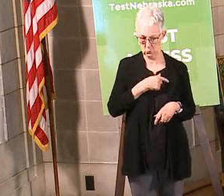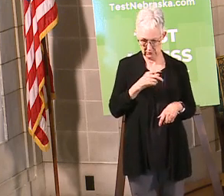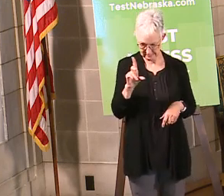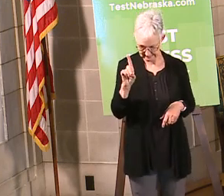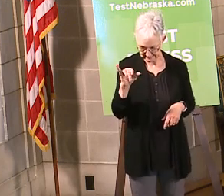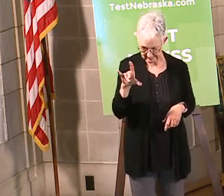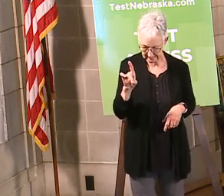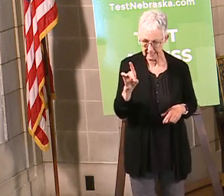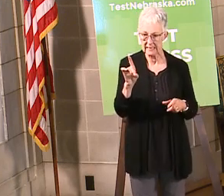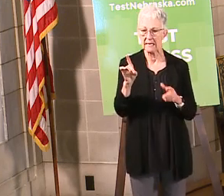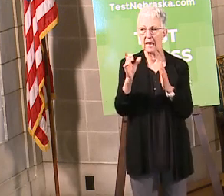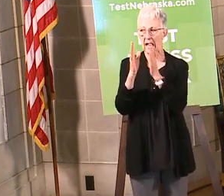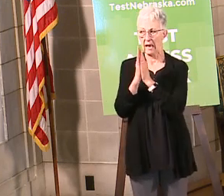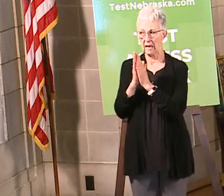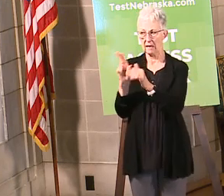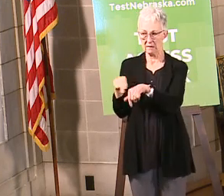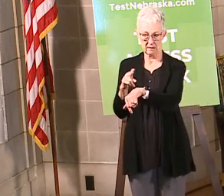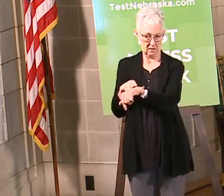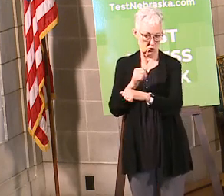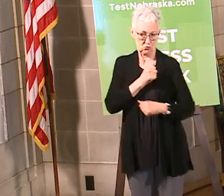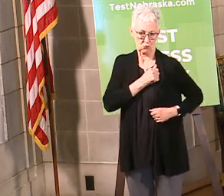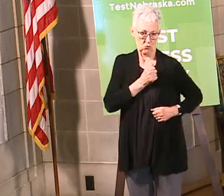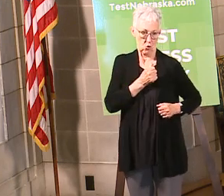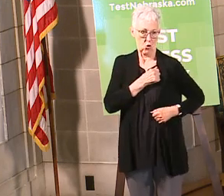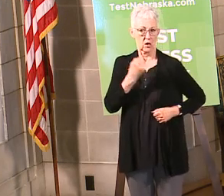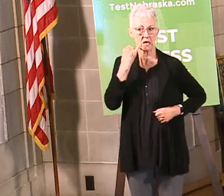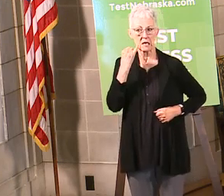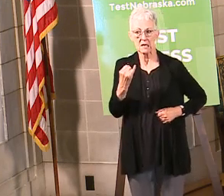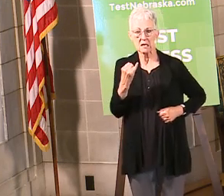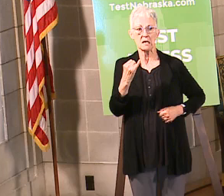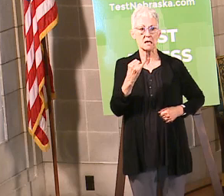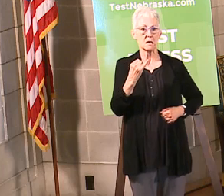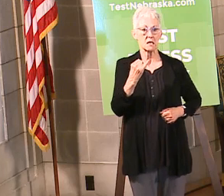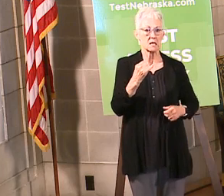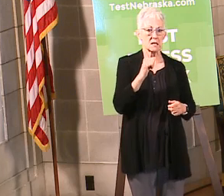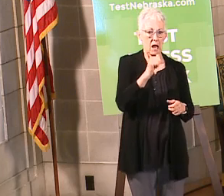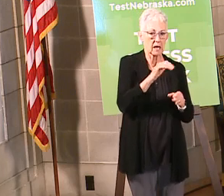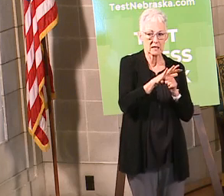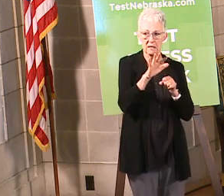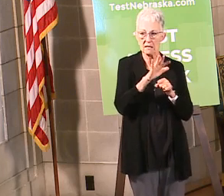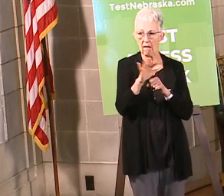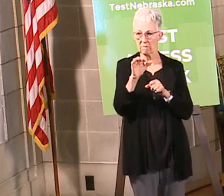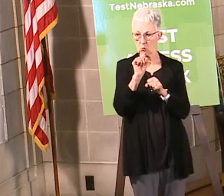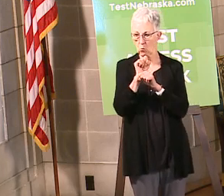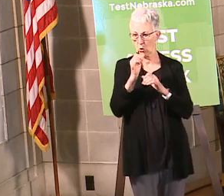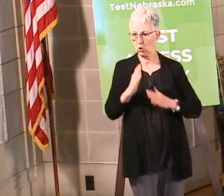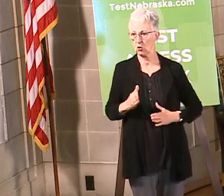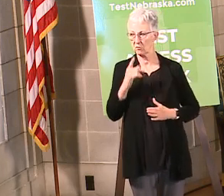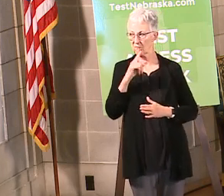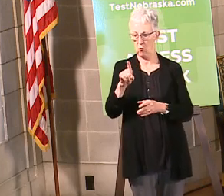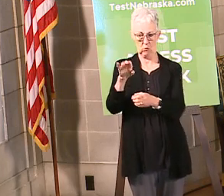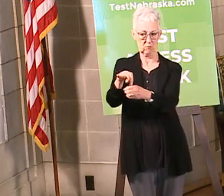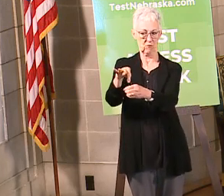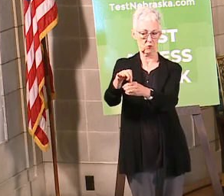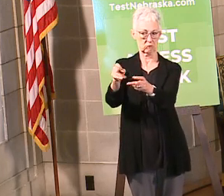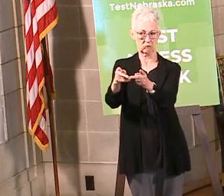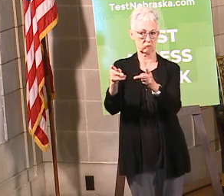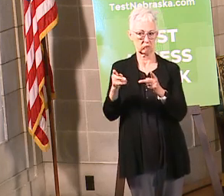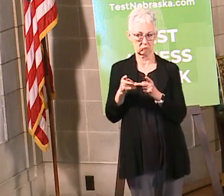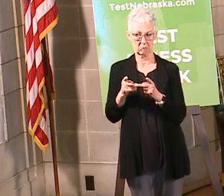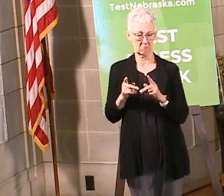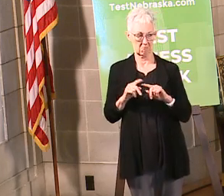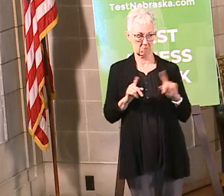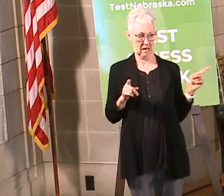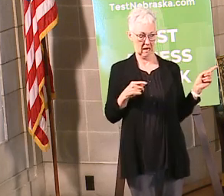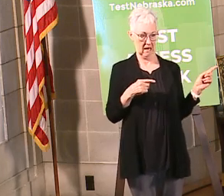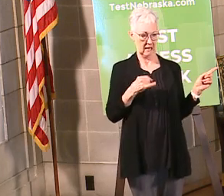make the national guard ready to be able to step in in case there was a shortage of poll workers anyplace but i gotta tell you i probably would have heard